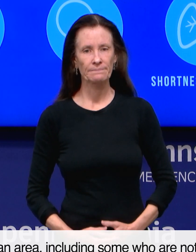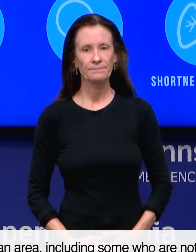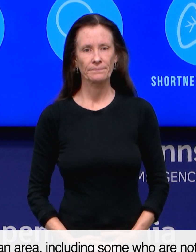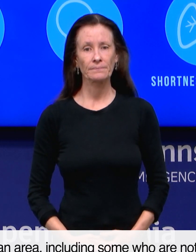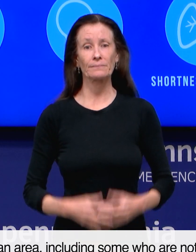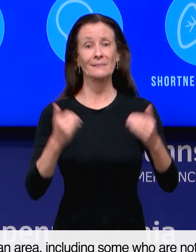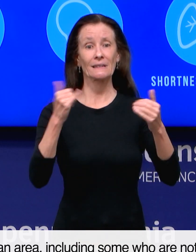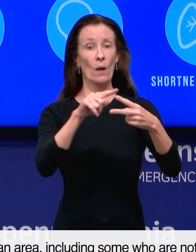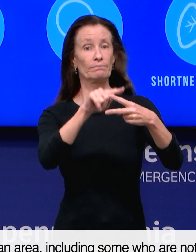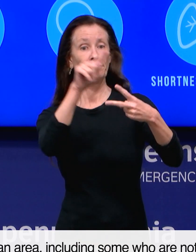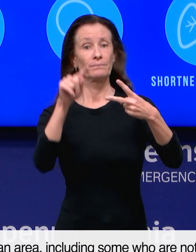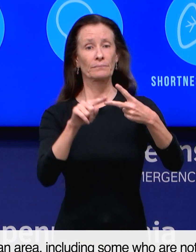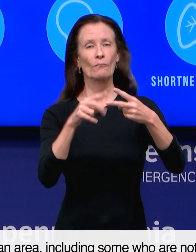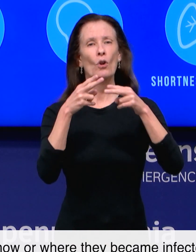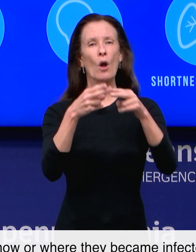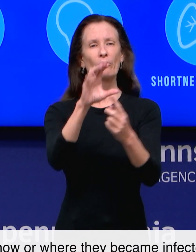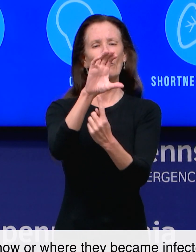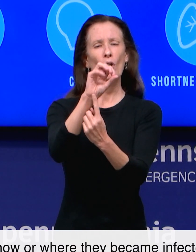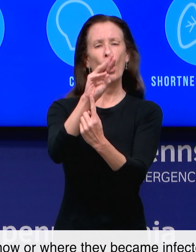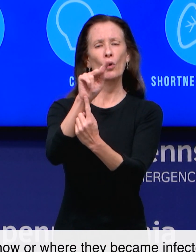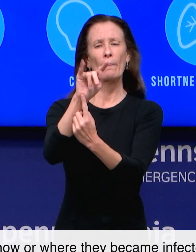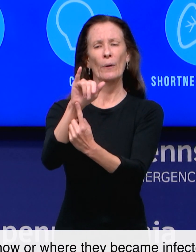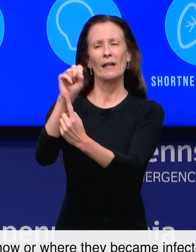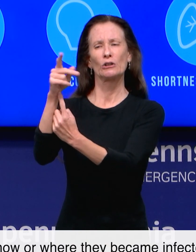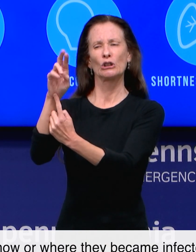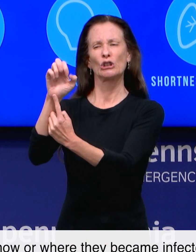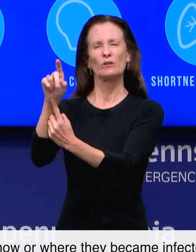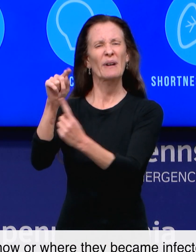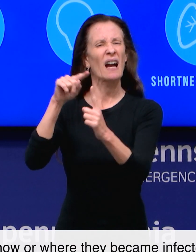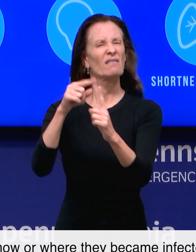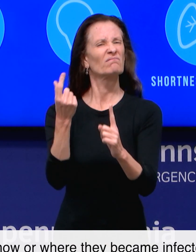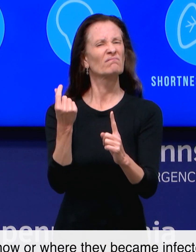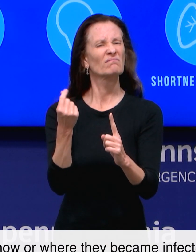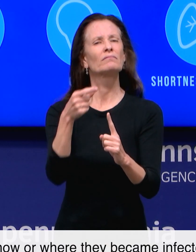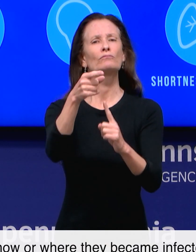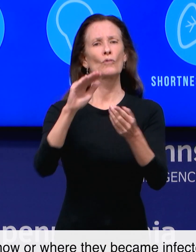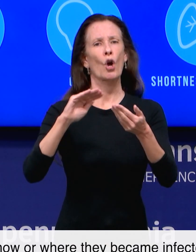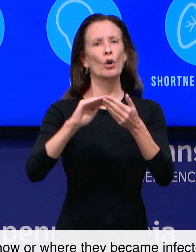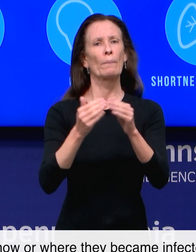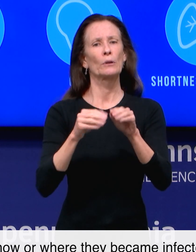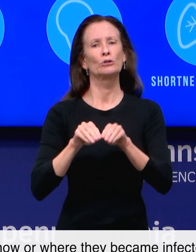including some who are not sure how or where they became infected.